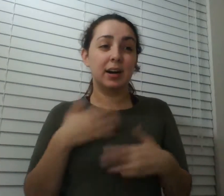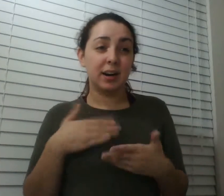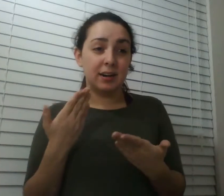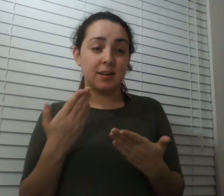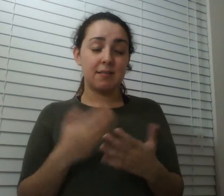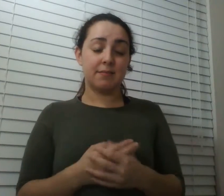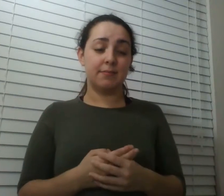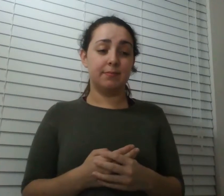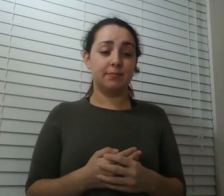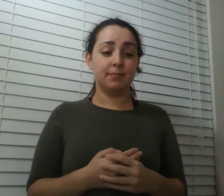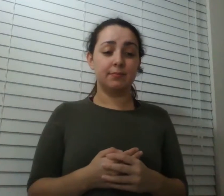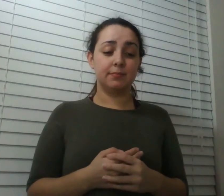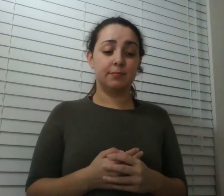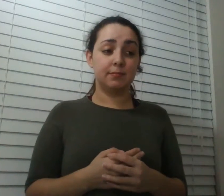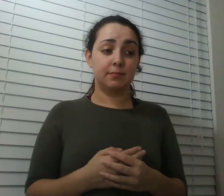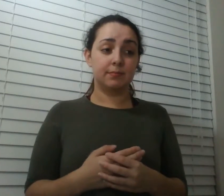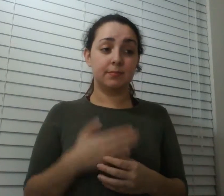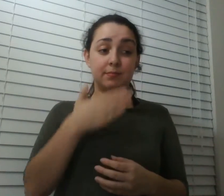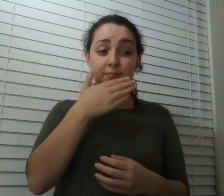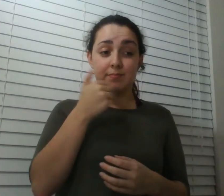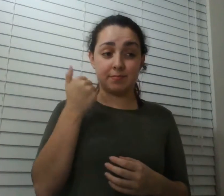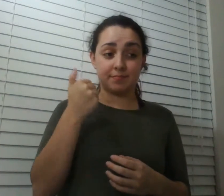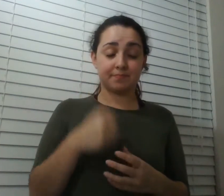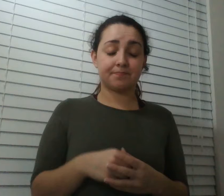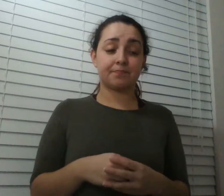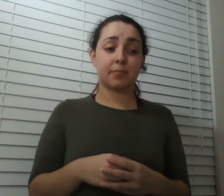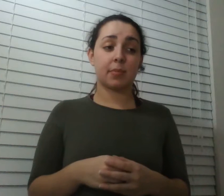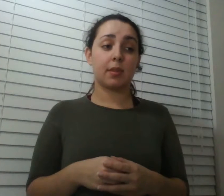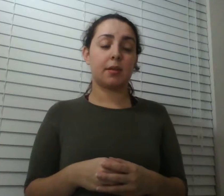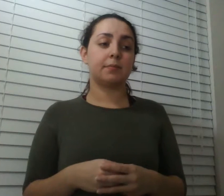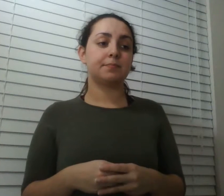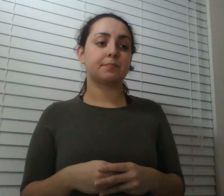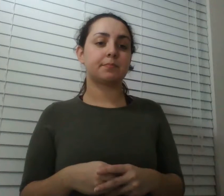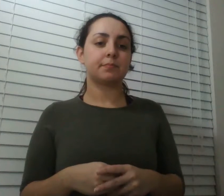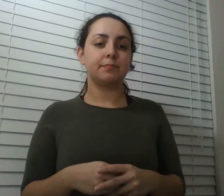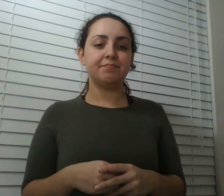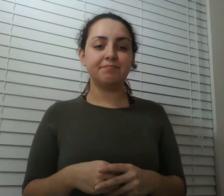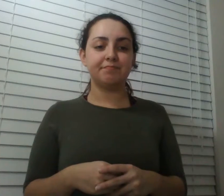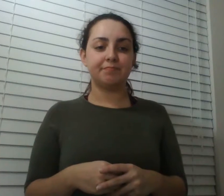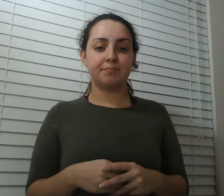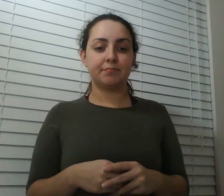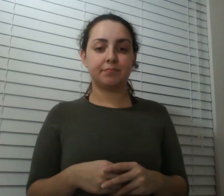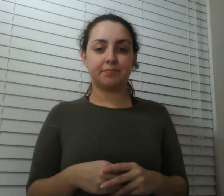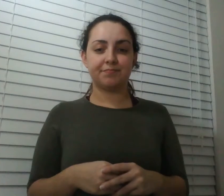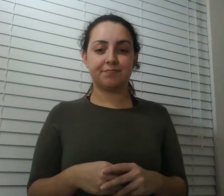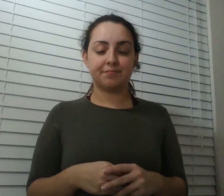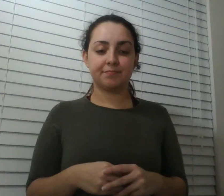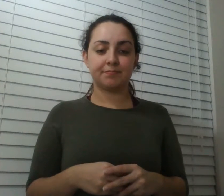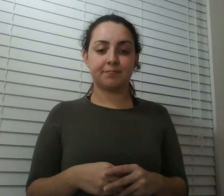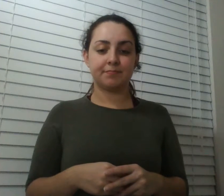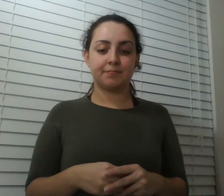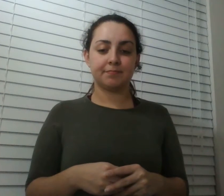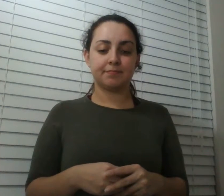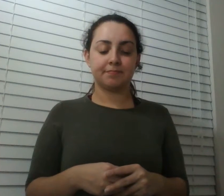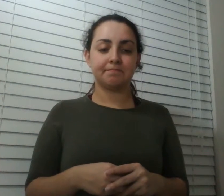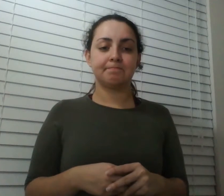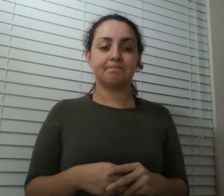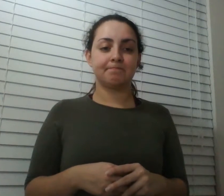is that better um a little louder yeah a tiny bit is that okay oh that's great great but then